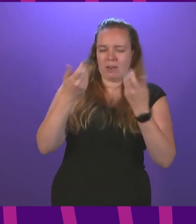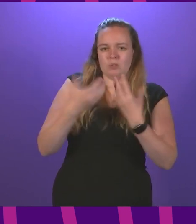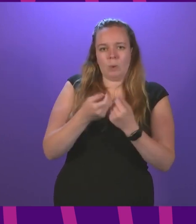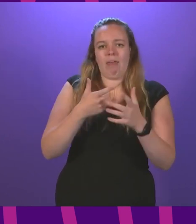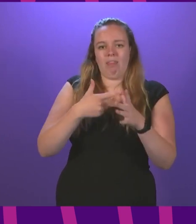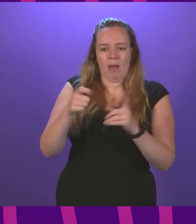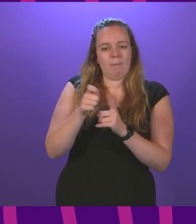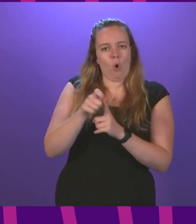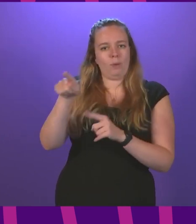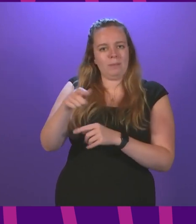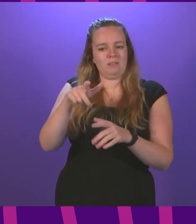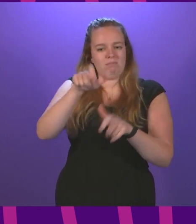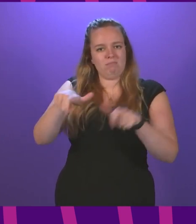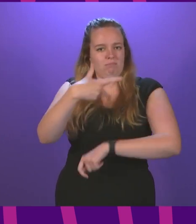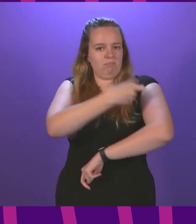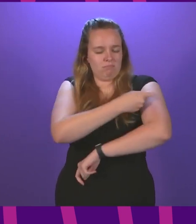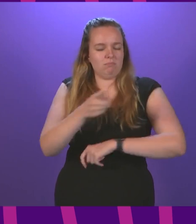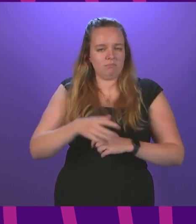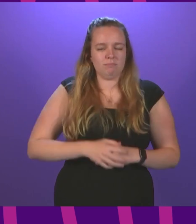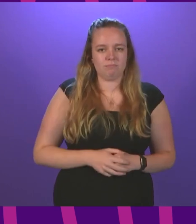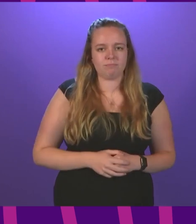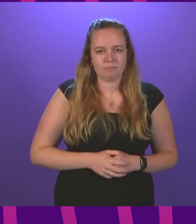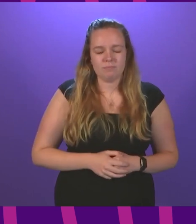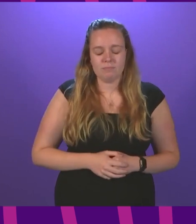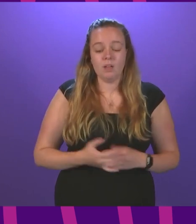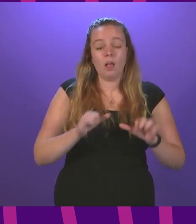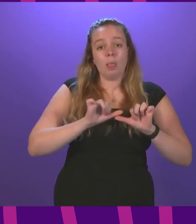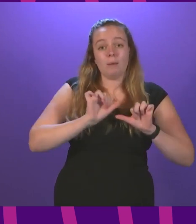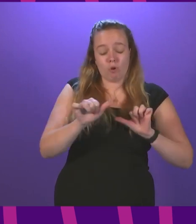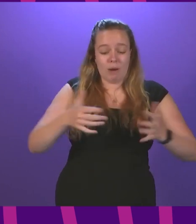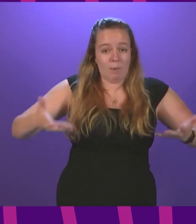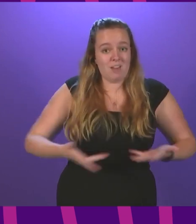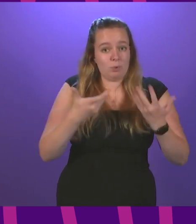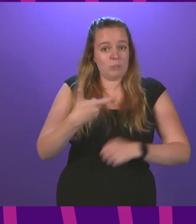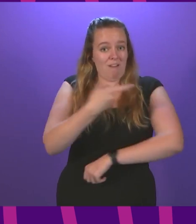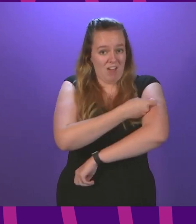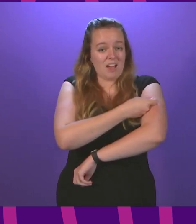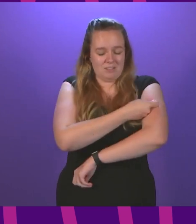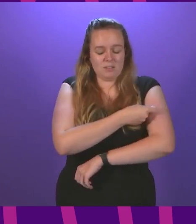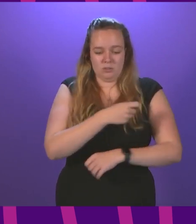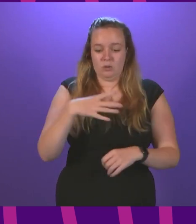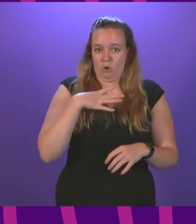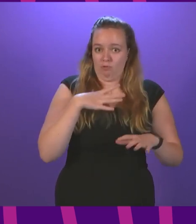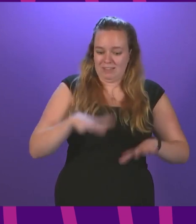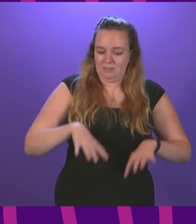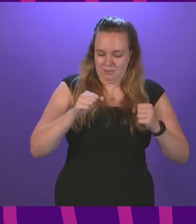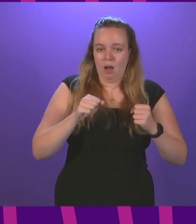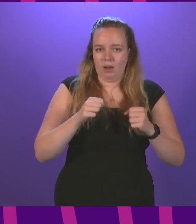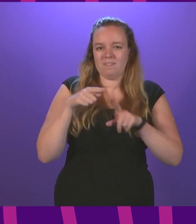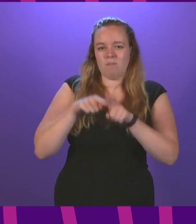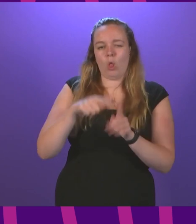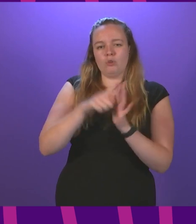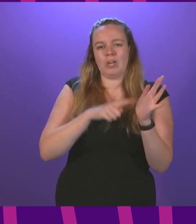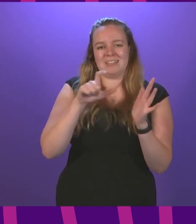with vaccinators when attending appointments. The programme of booster vaccinations is also underway now in line with